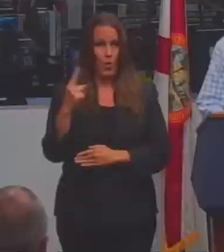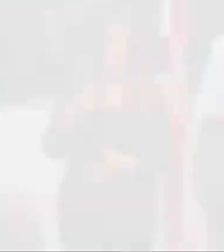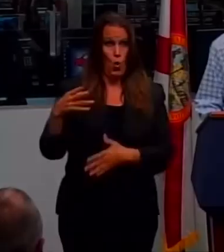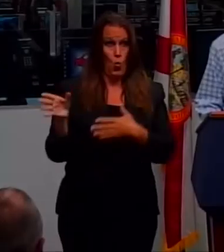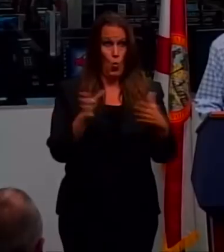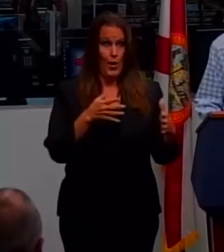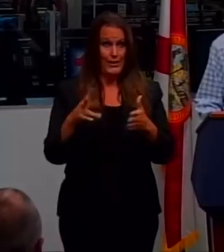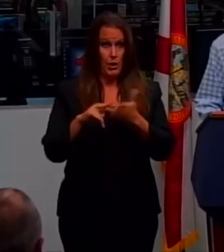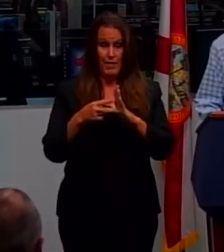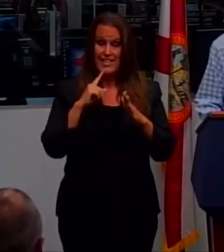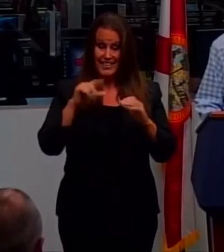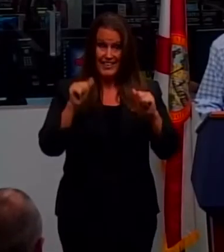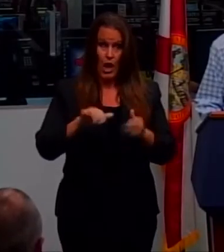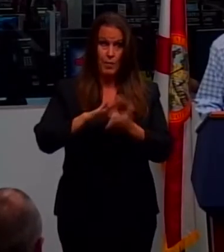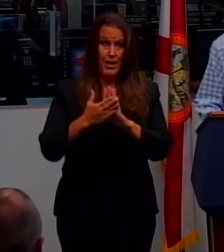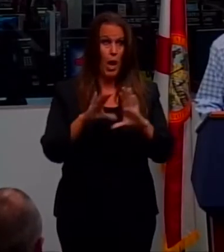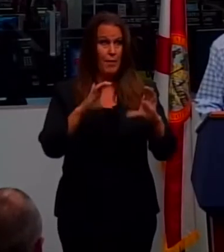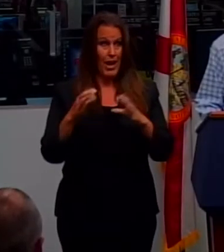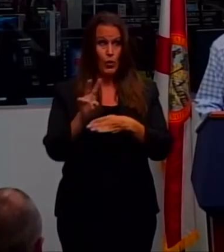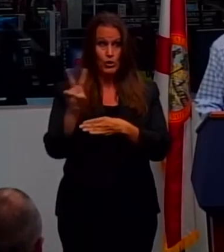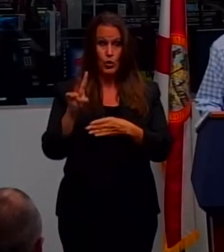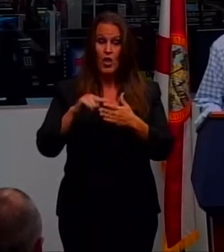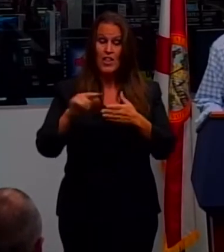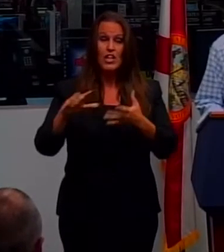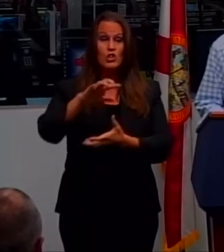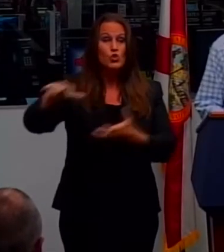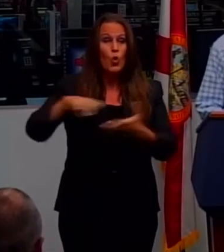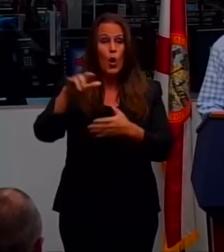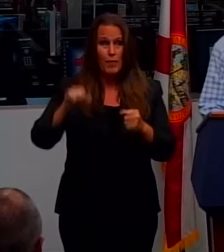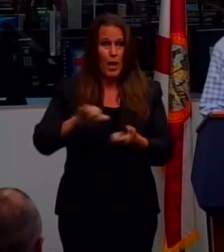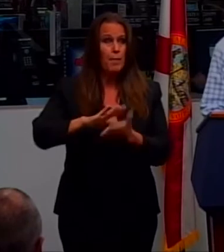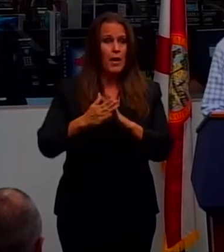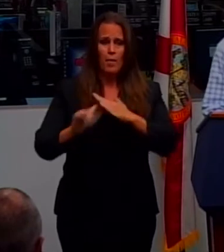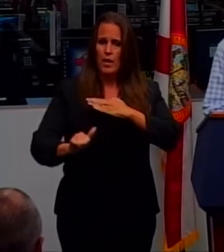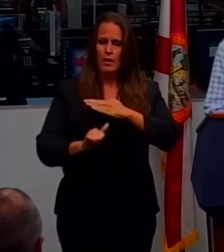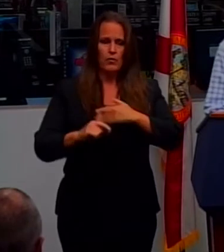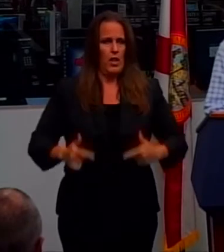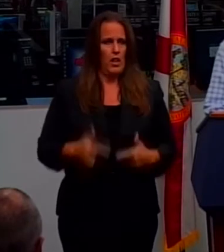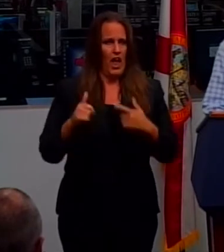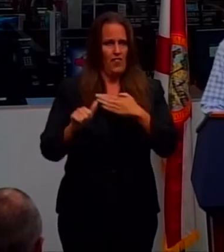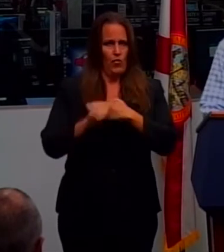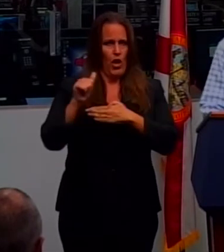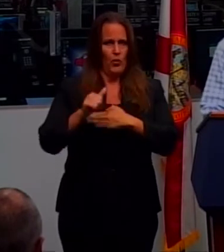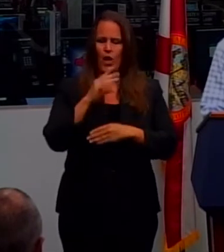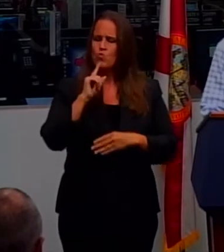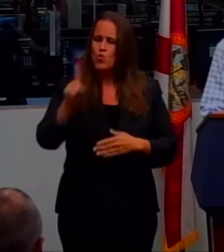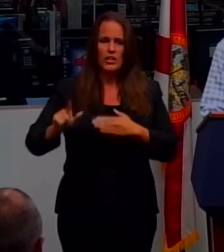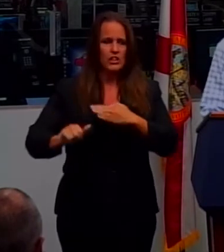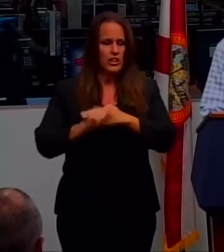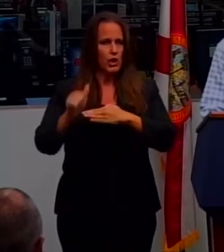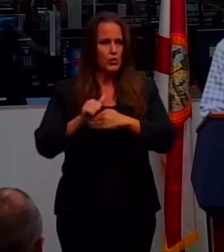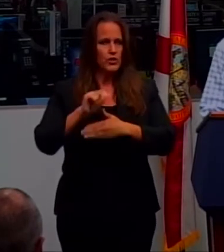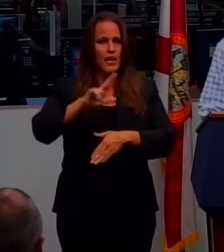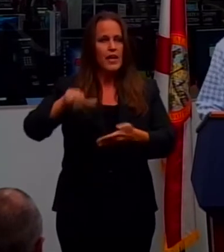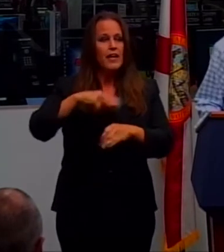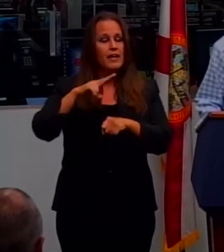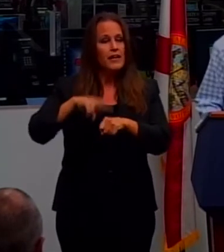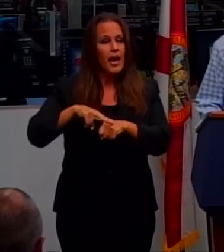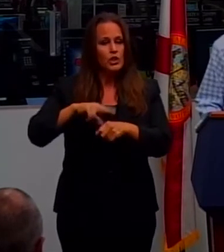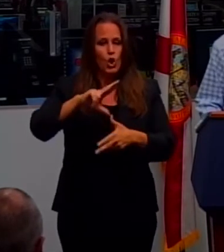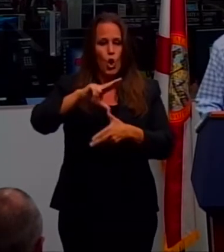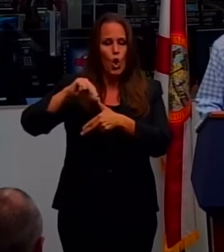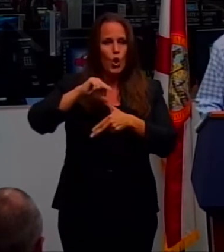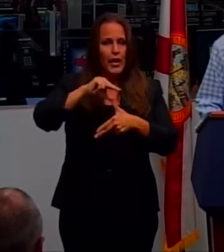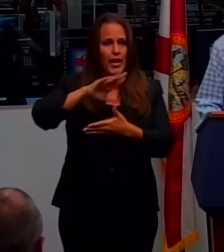tomorrow morning. This storm will be life-threatening and extremely dangerous. The National Hurricane Center is expecting to begin issuing